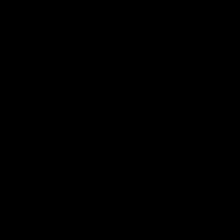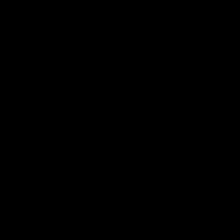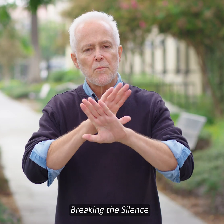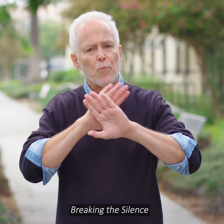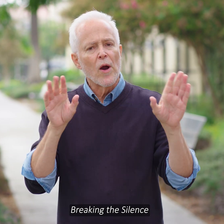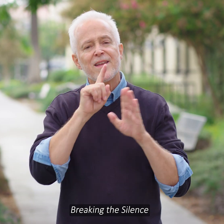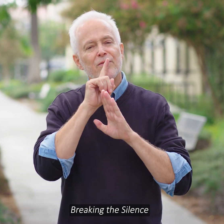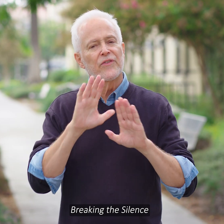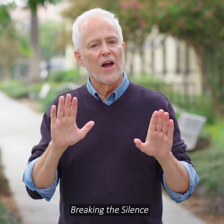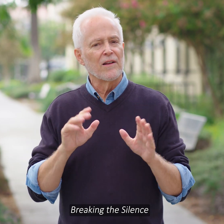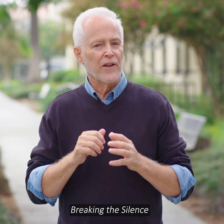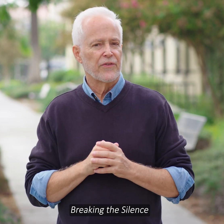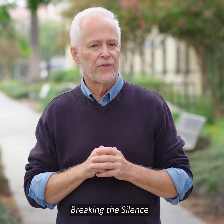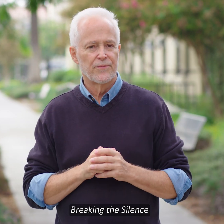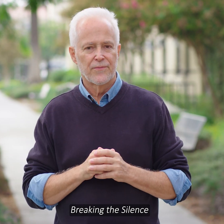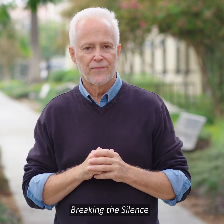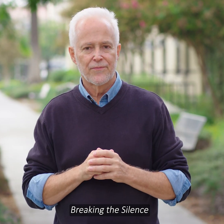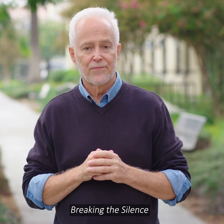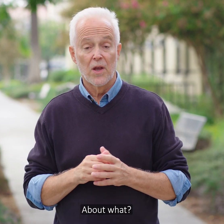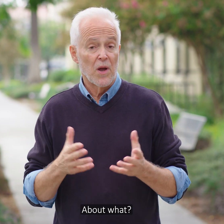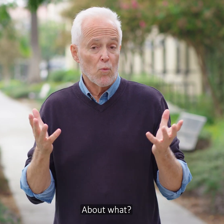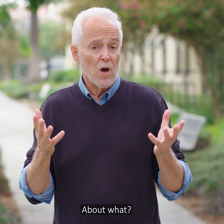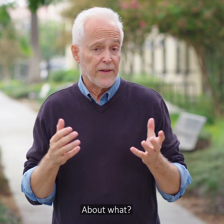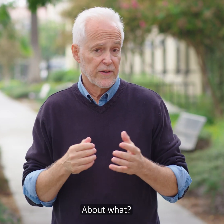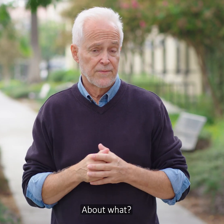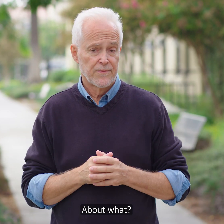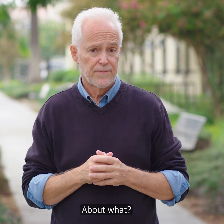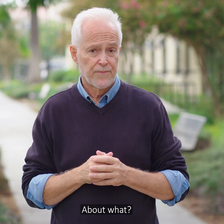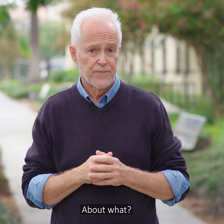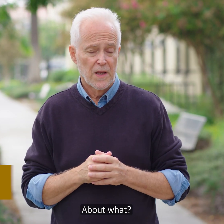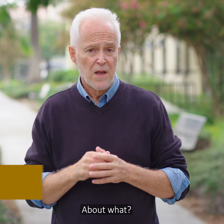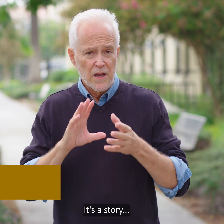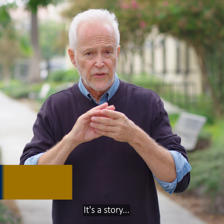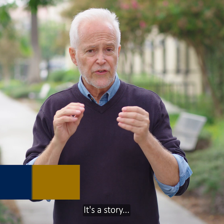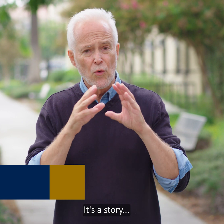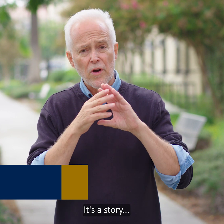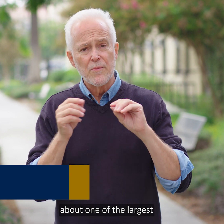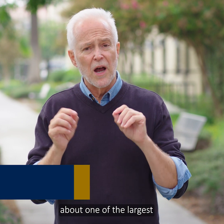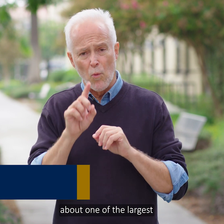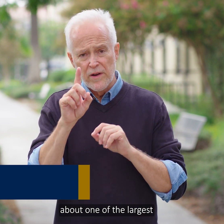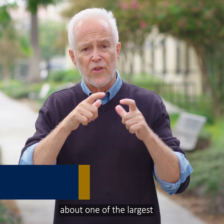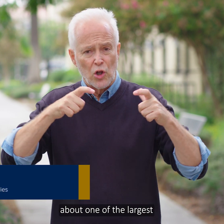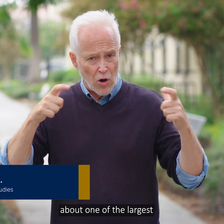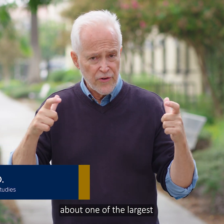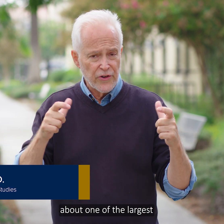Breaking the Silence. About what? It's a story about one of the largest